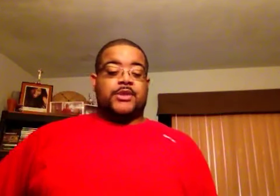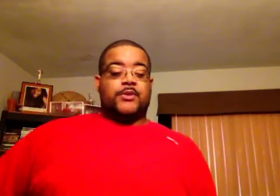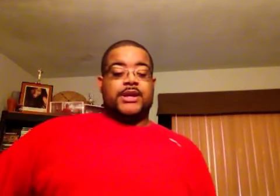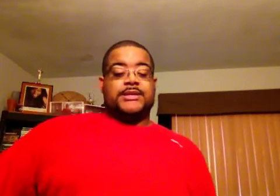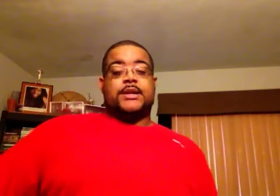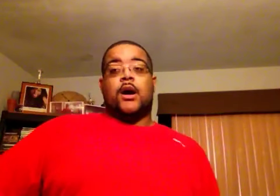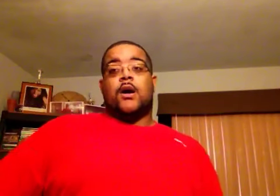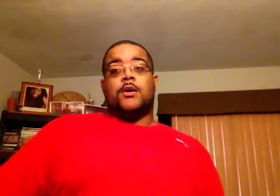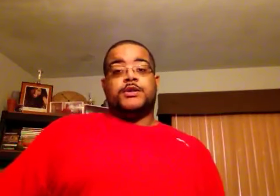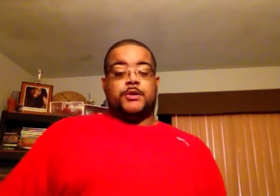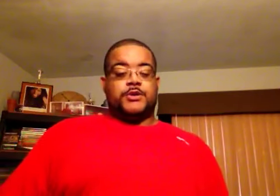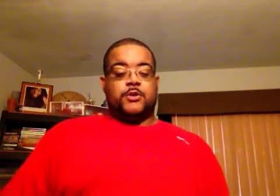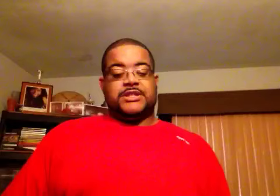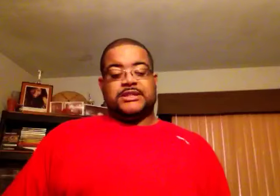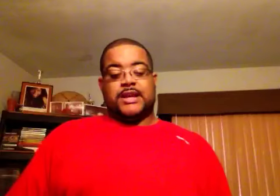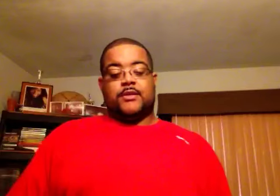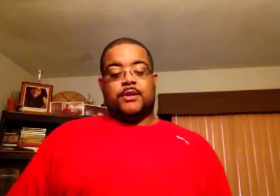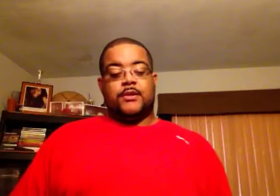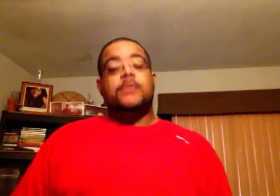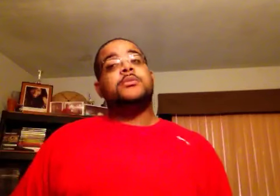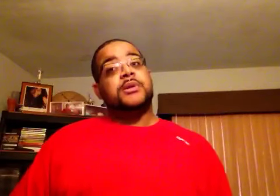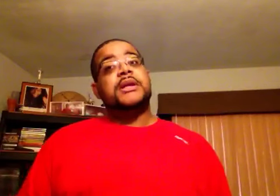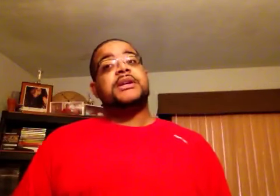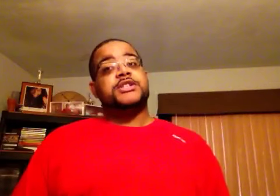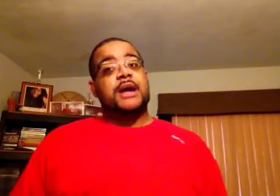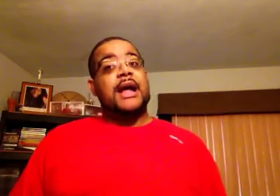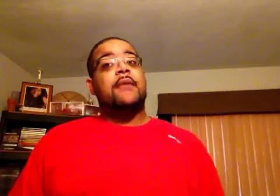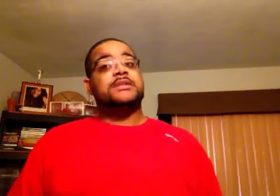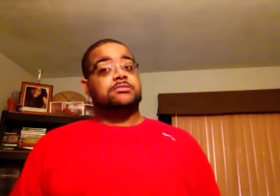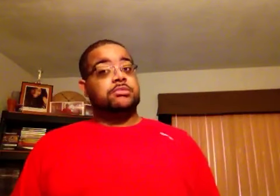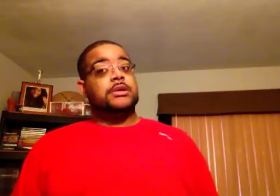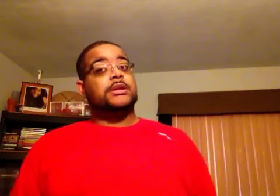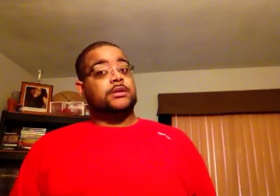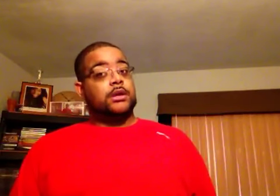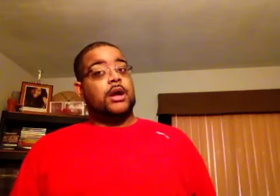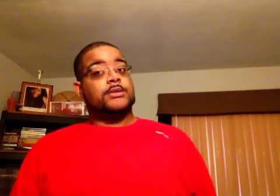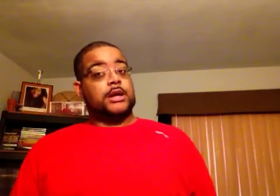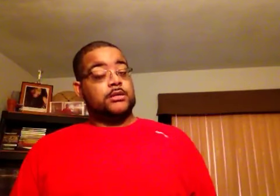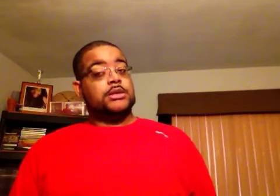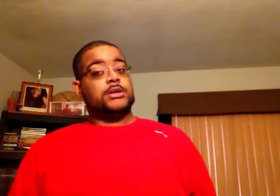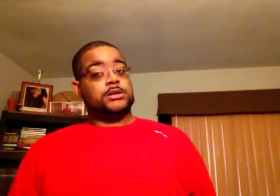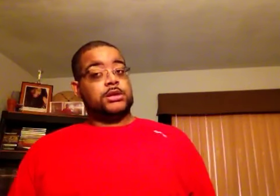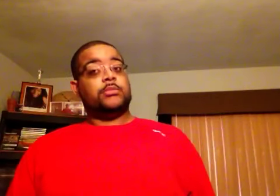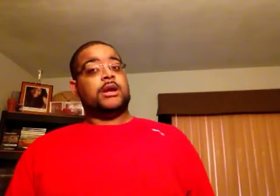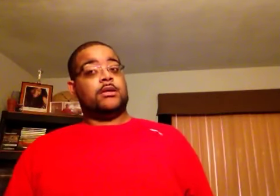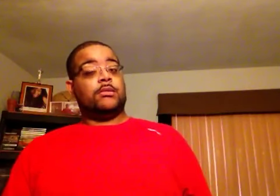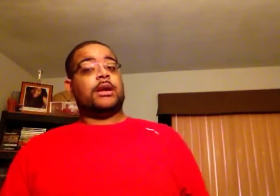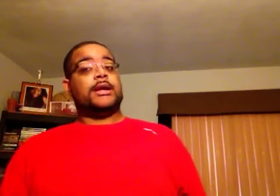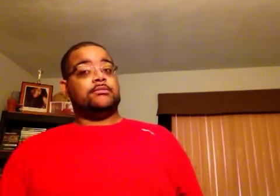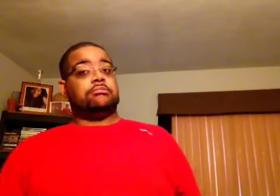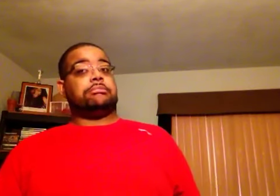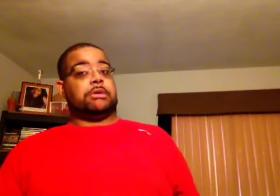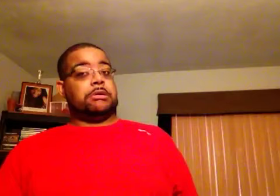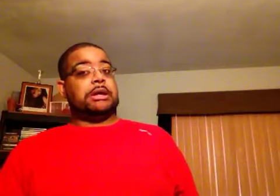three is called Don't Do It, which is the interlude, pretty good track, I was really, okay, I was like, am I alright, okay?